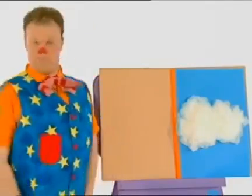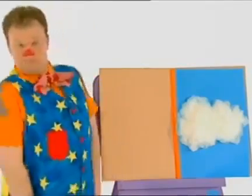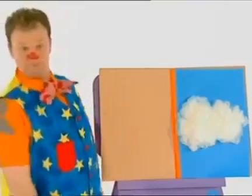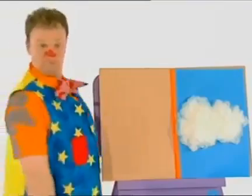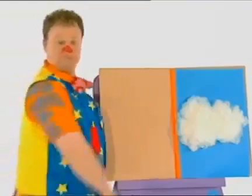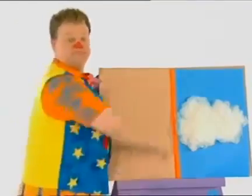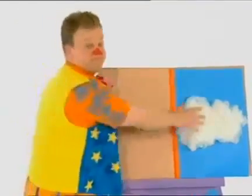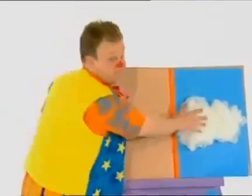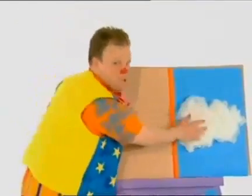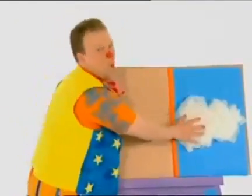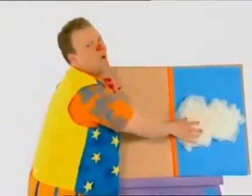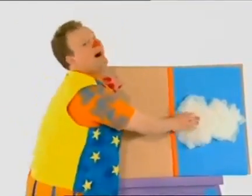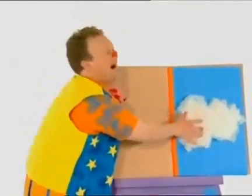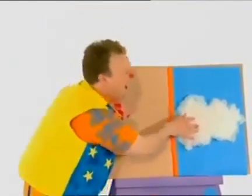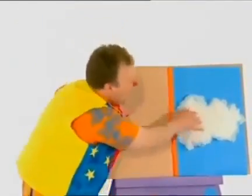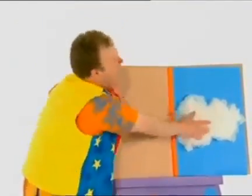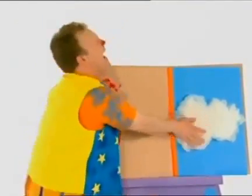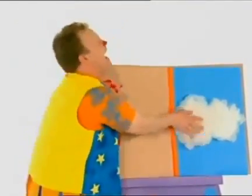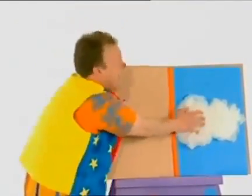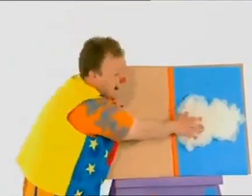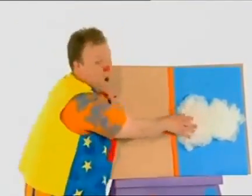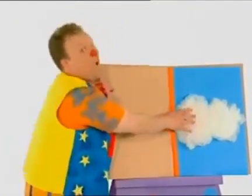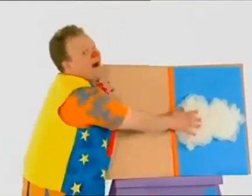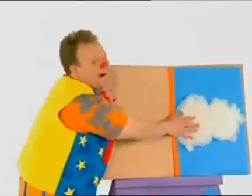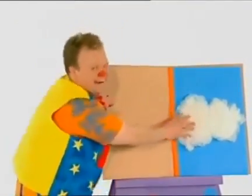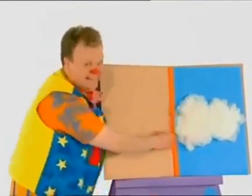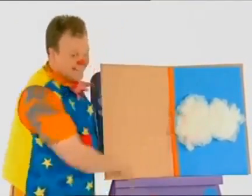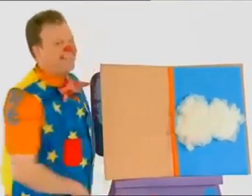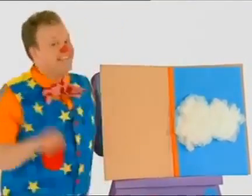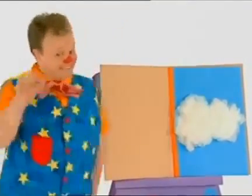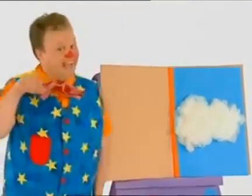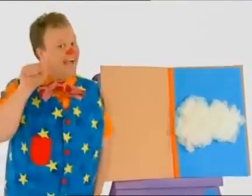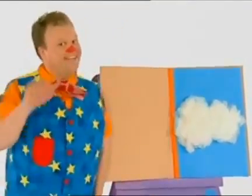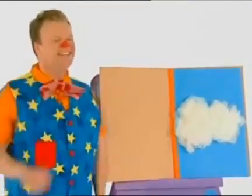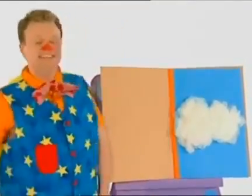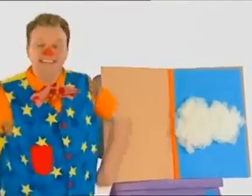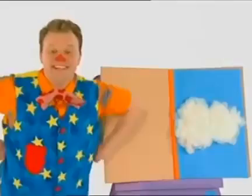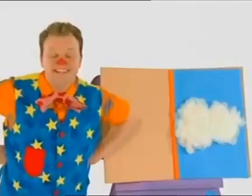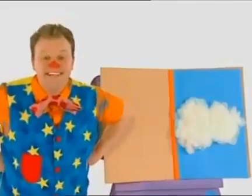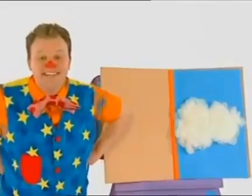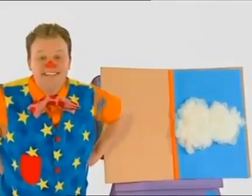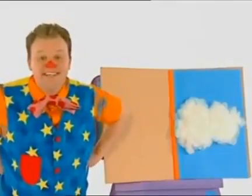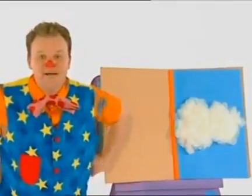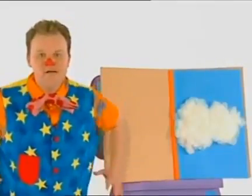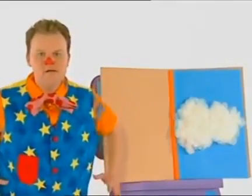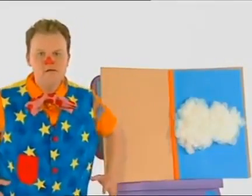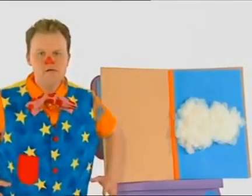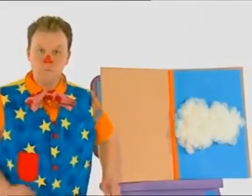Hmm. Whoa. Yes. Whoa. Yes. What else is in the book, Mr. Tumble?